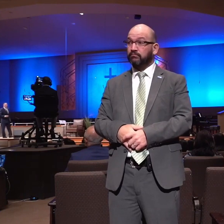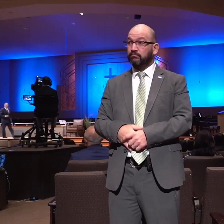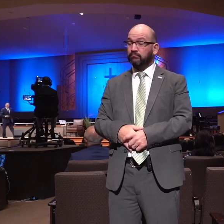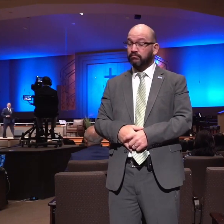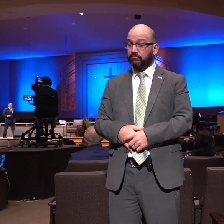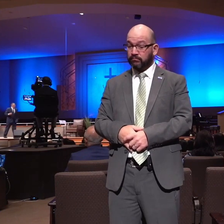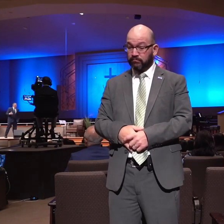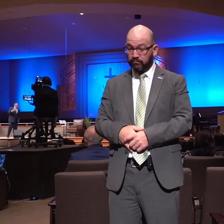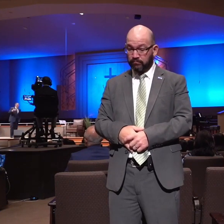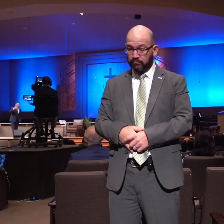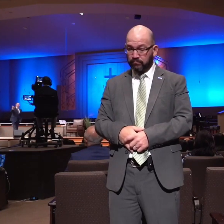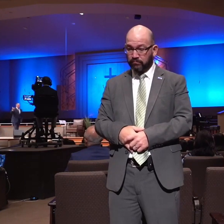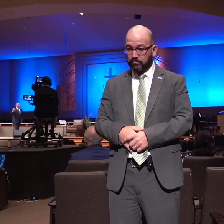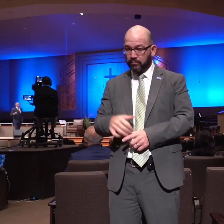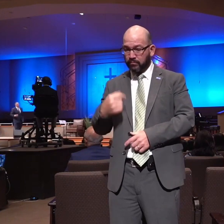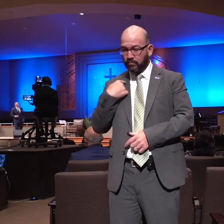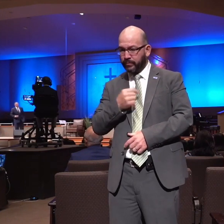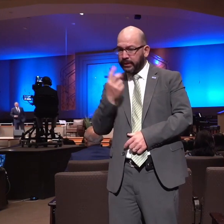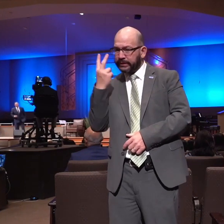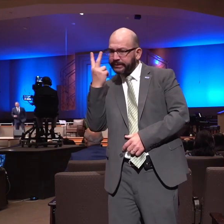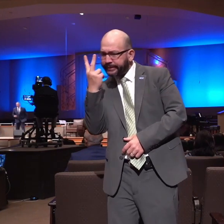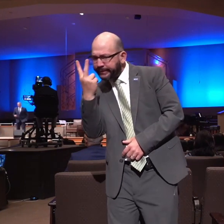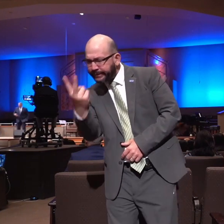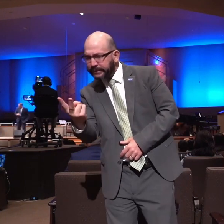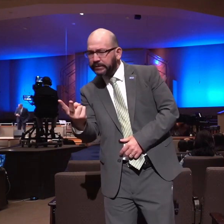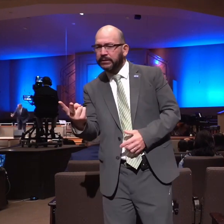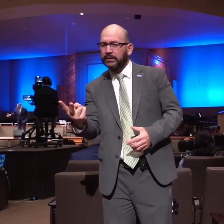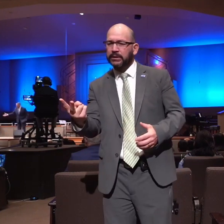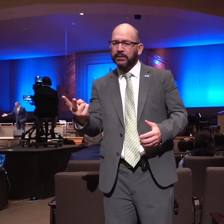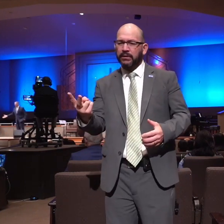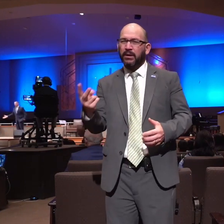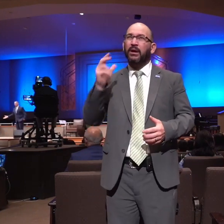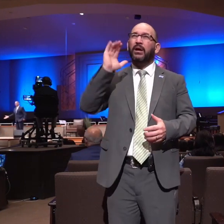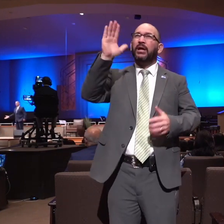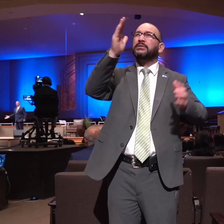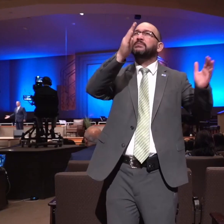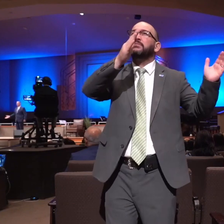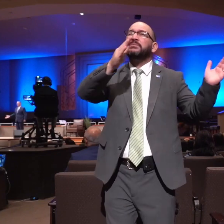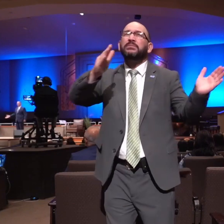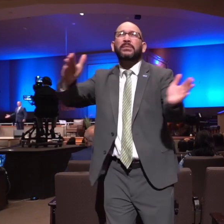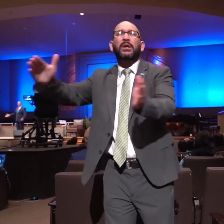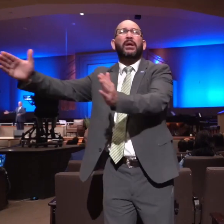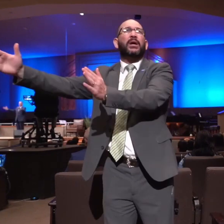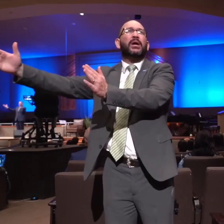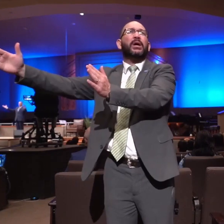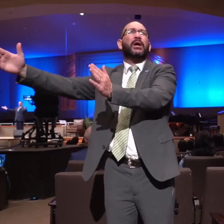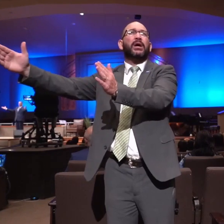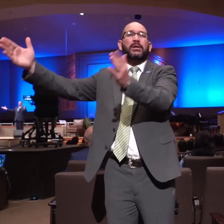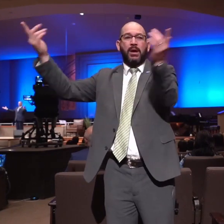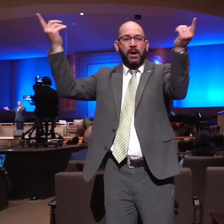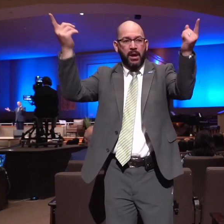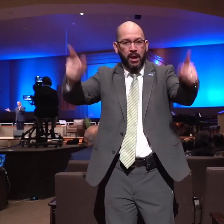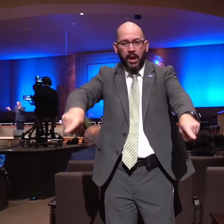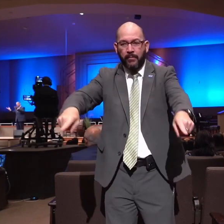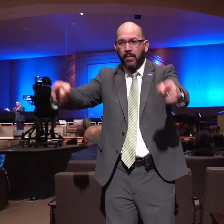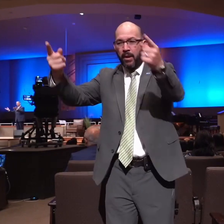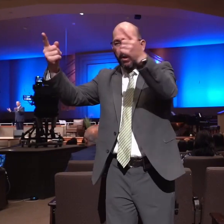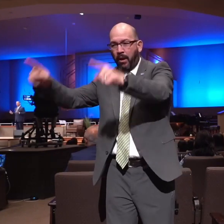will we ever see all the plan of god manifested as a result of your life